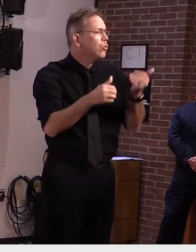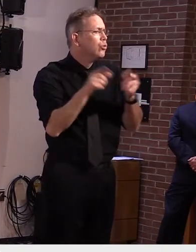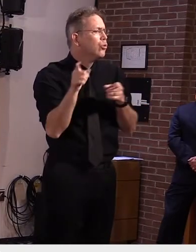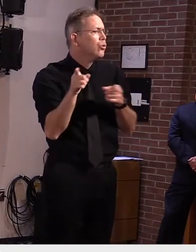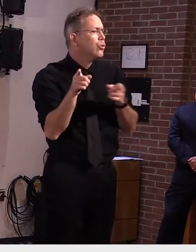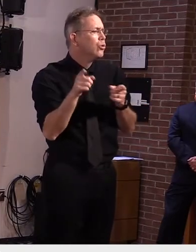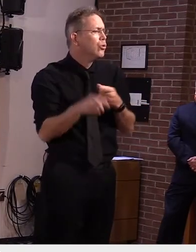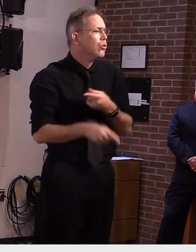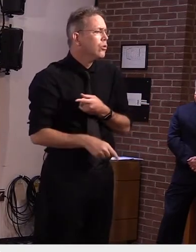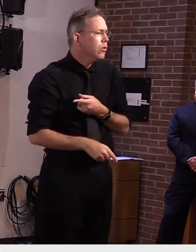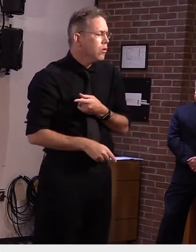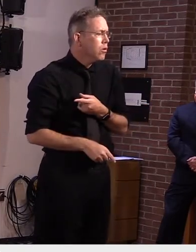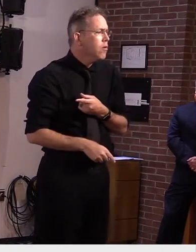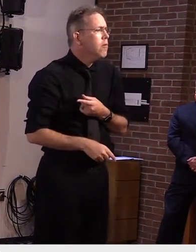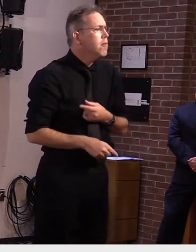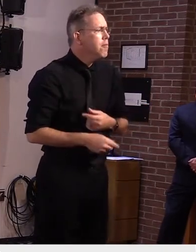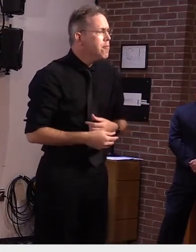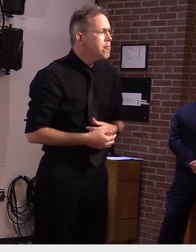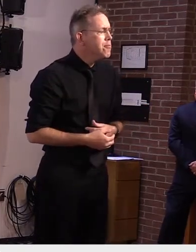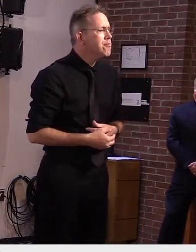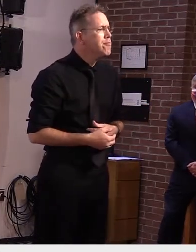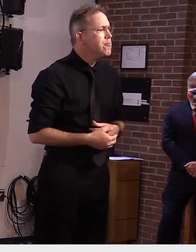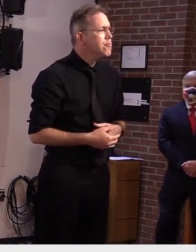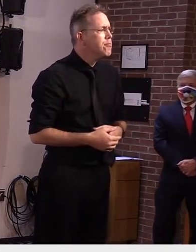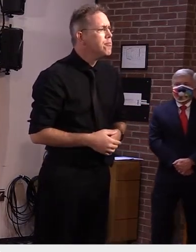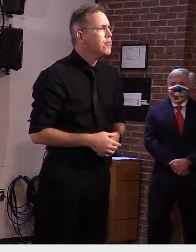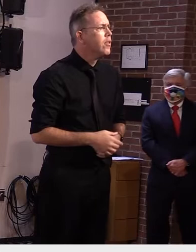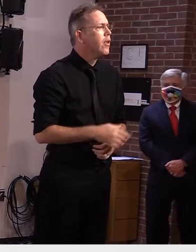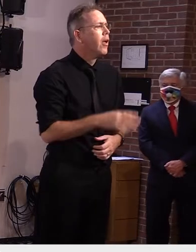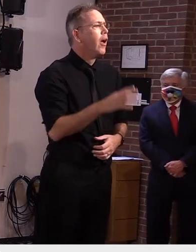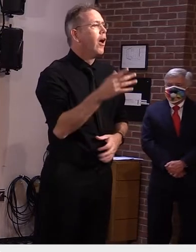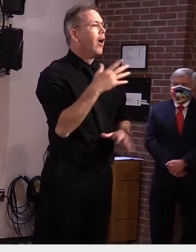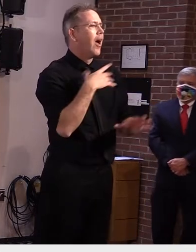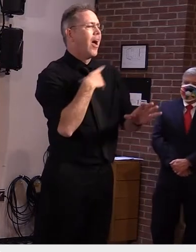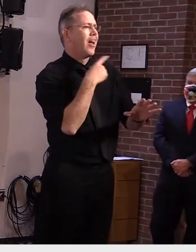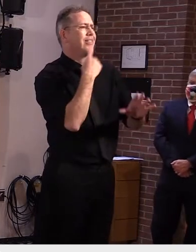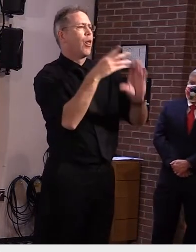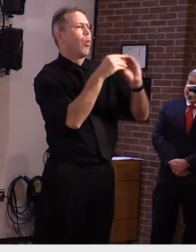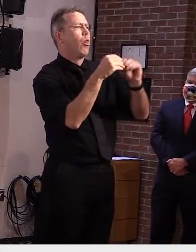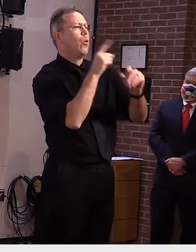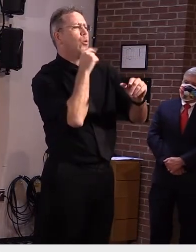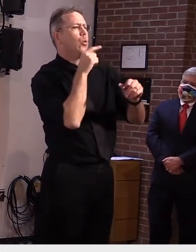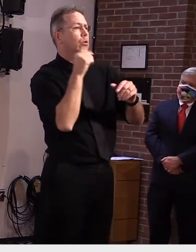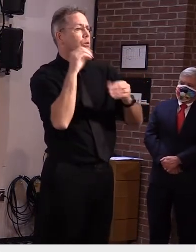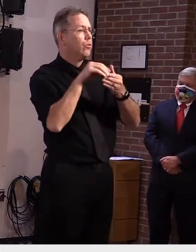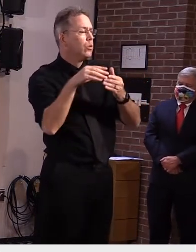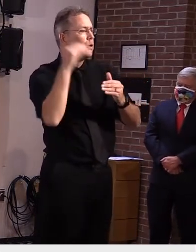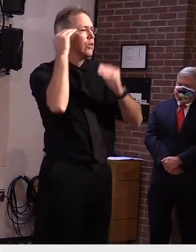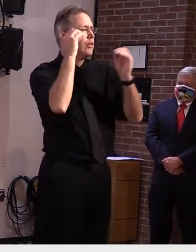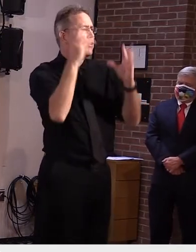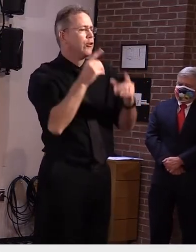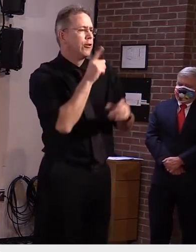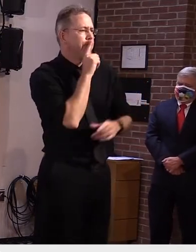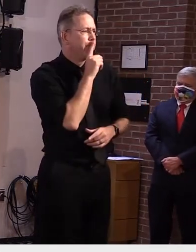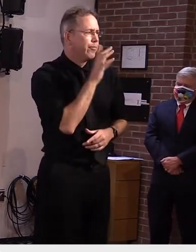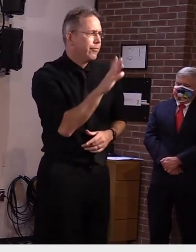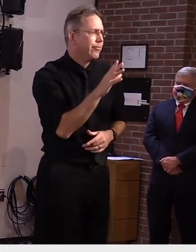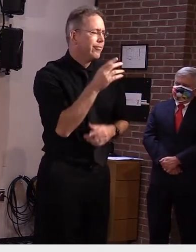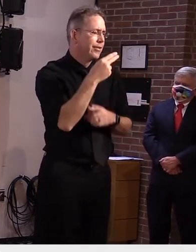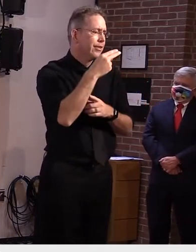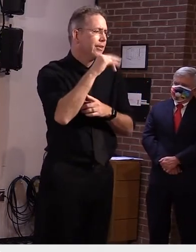actually i am not able to tell you that due to the safe harbor provision in hipaa